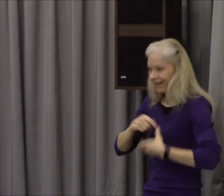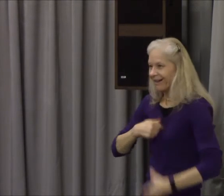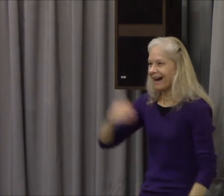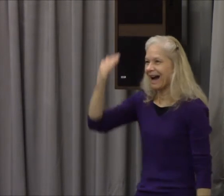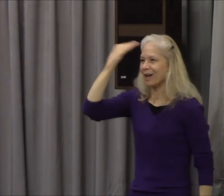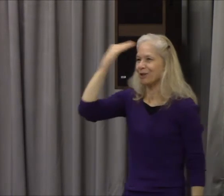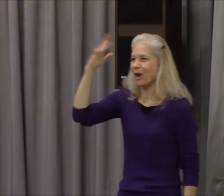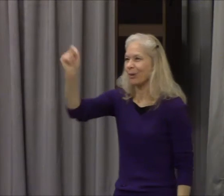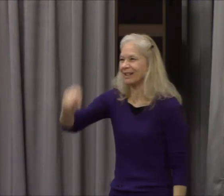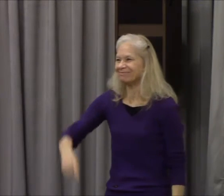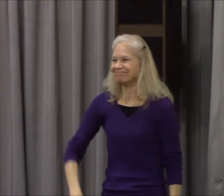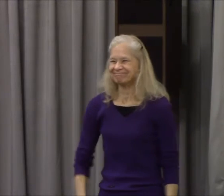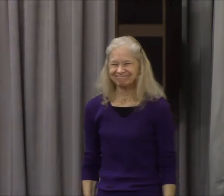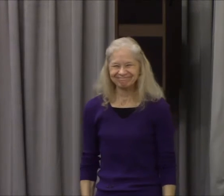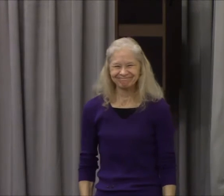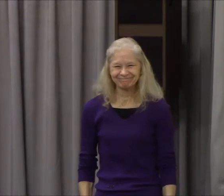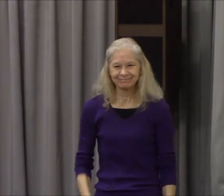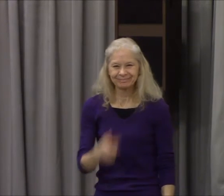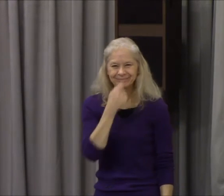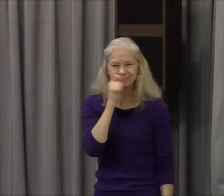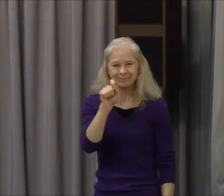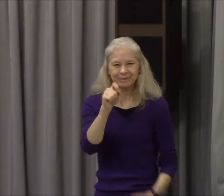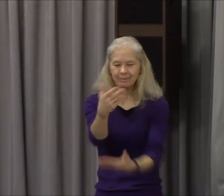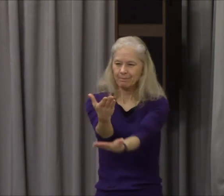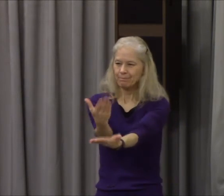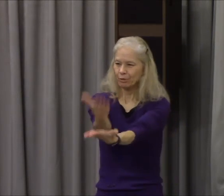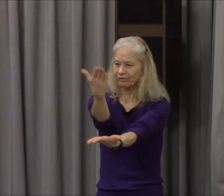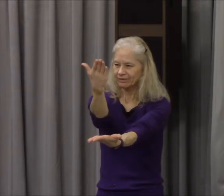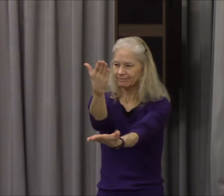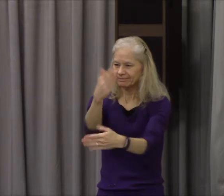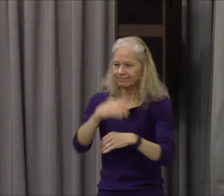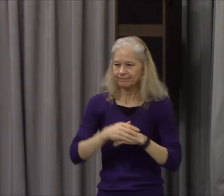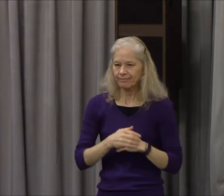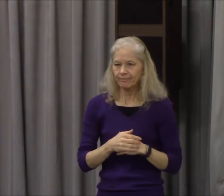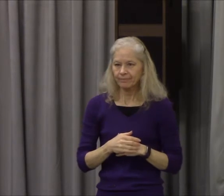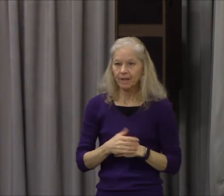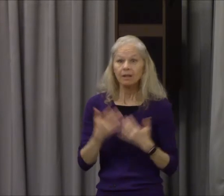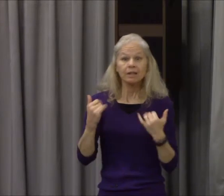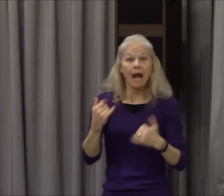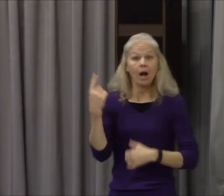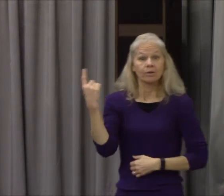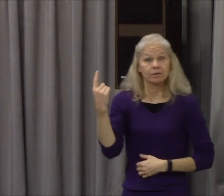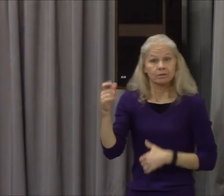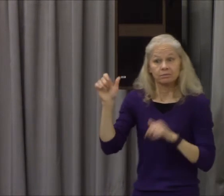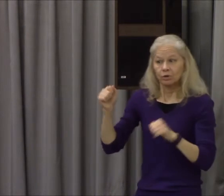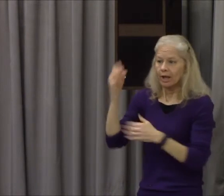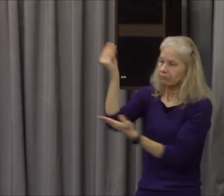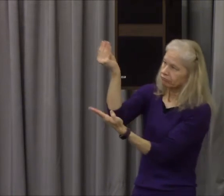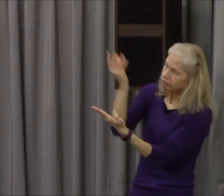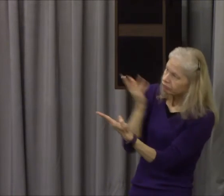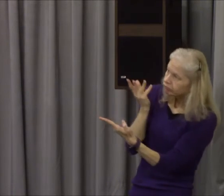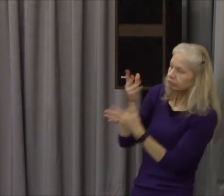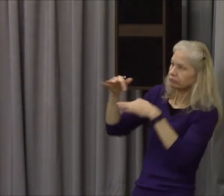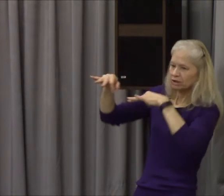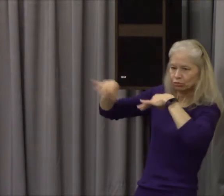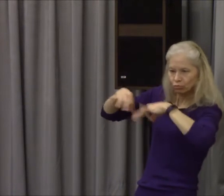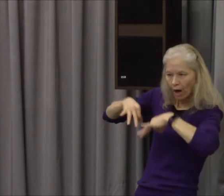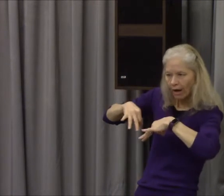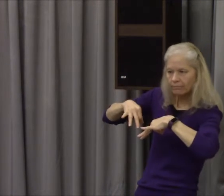to know it to know it you see God's meaning leaves a mark on